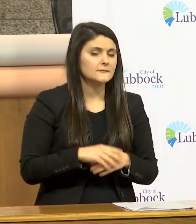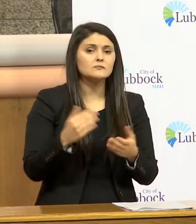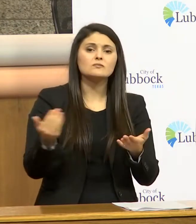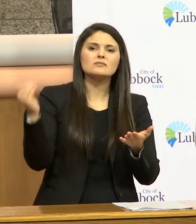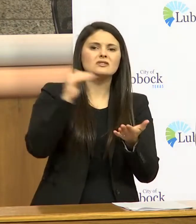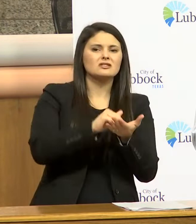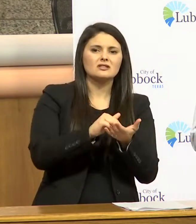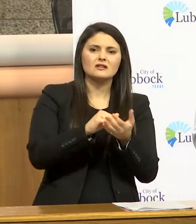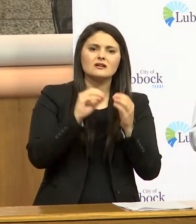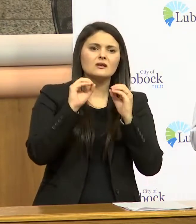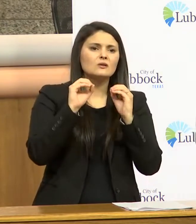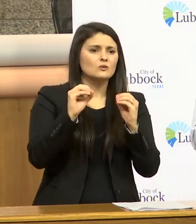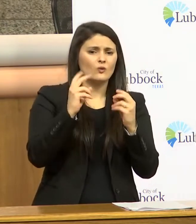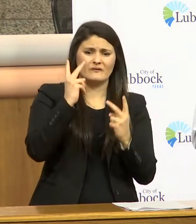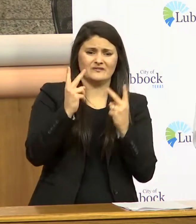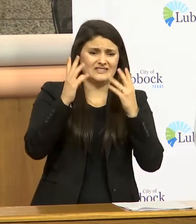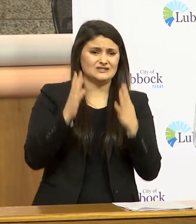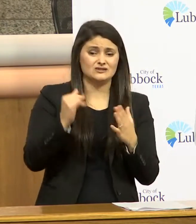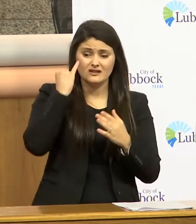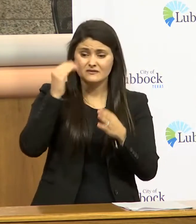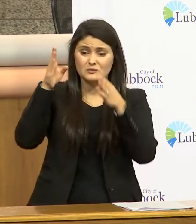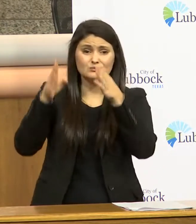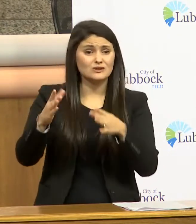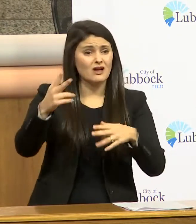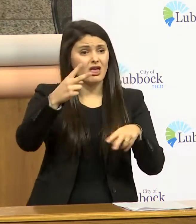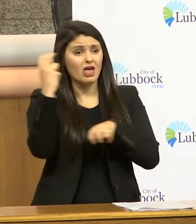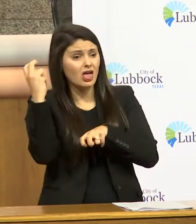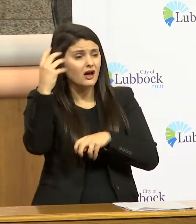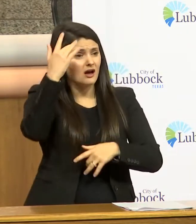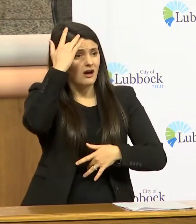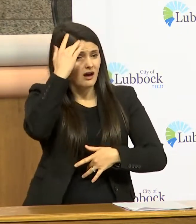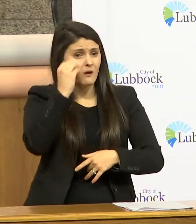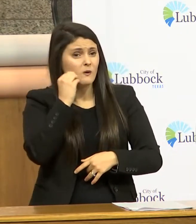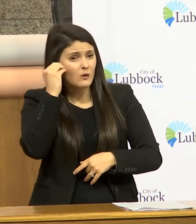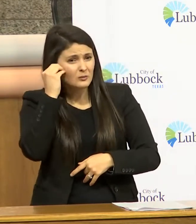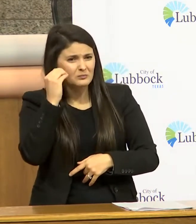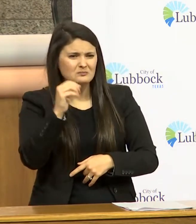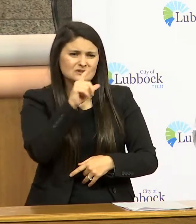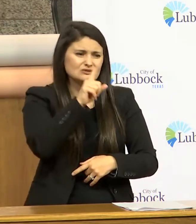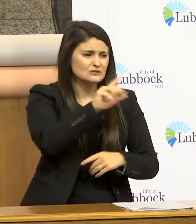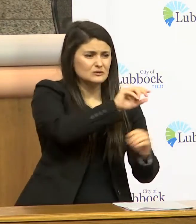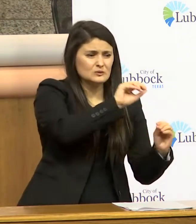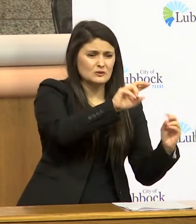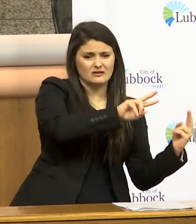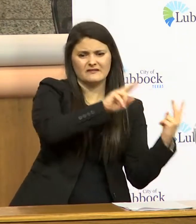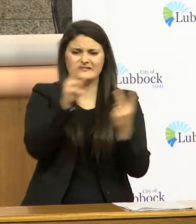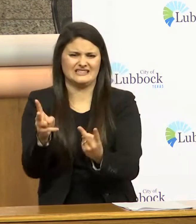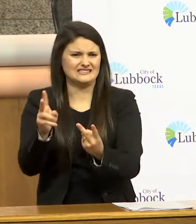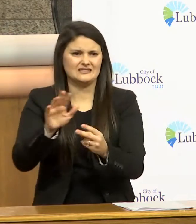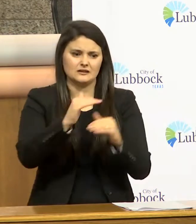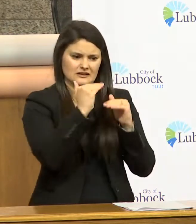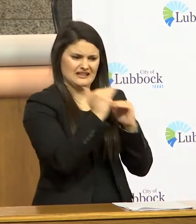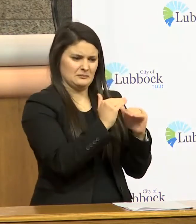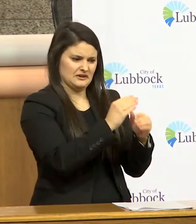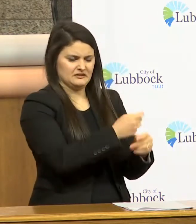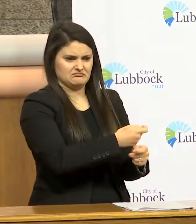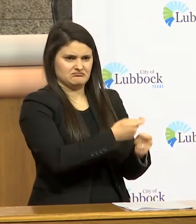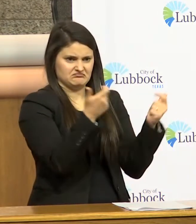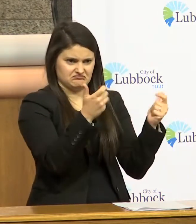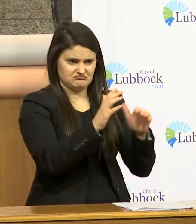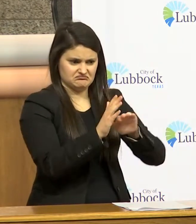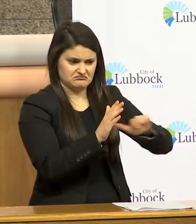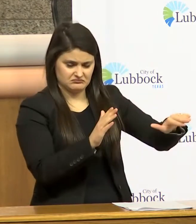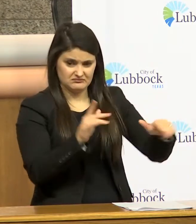again no visitors if somebody's sick in your house no visitors limit the visitors completely to your